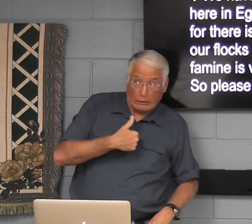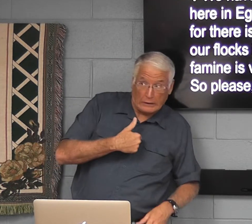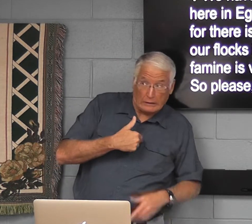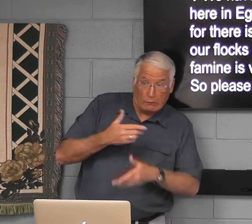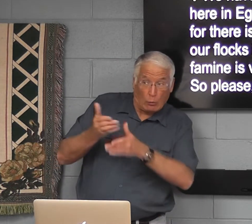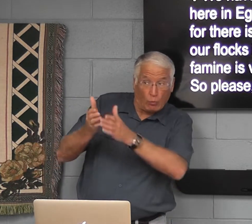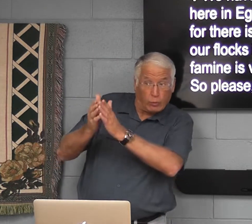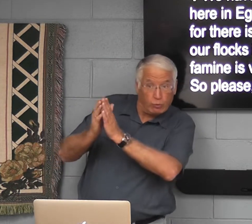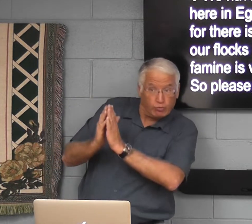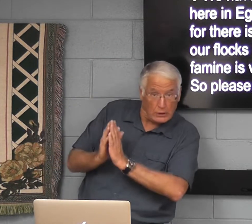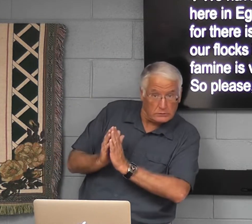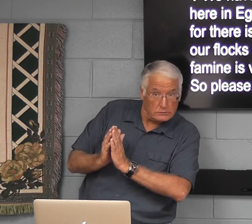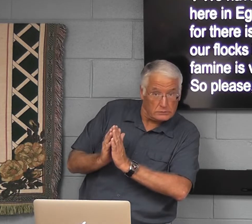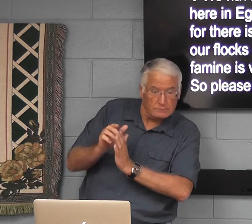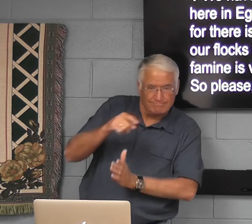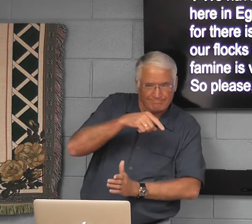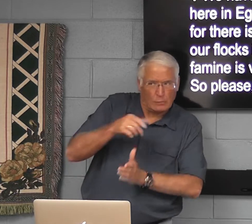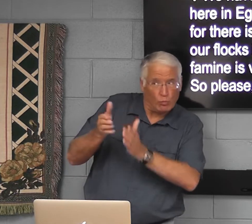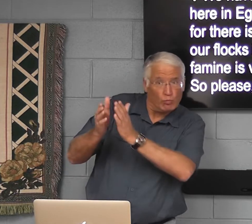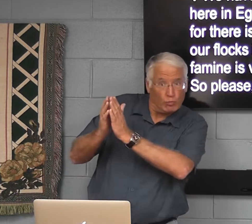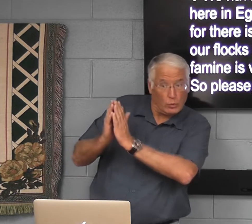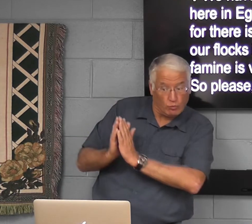we request, or are asking.